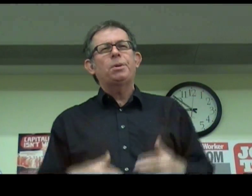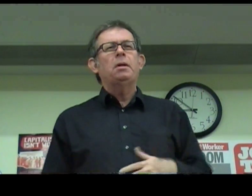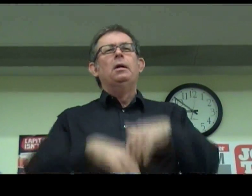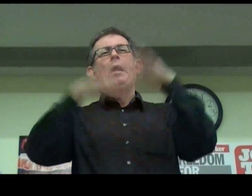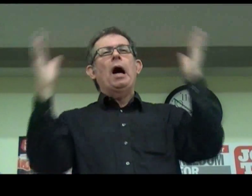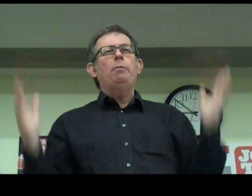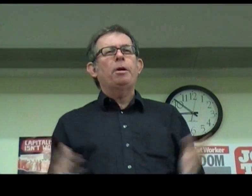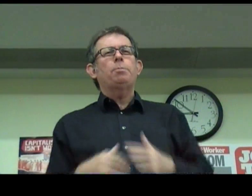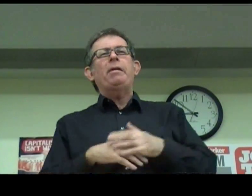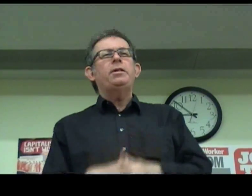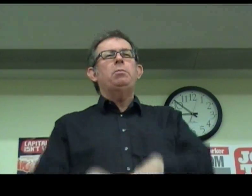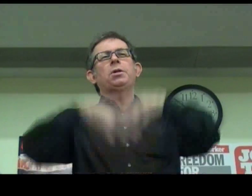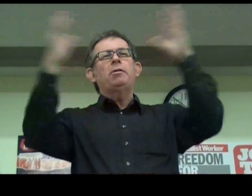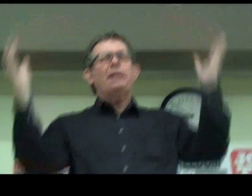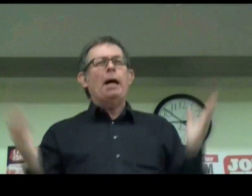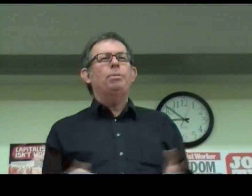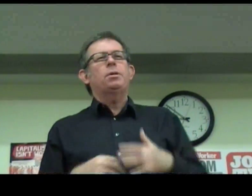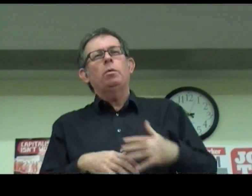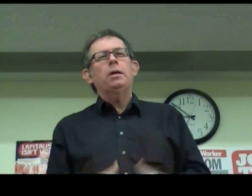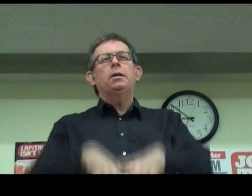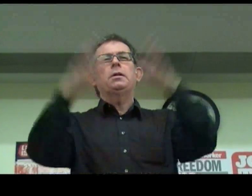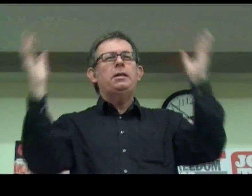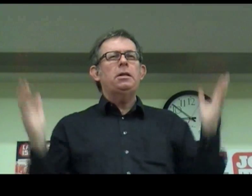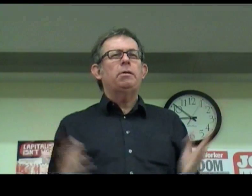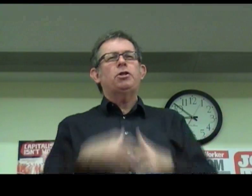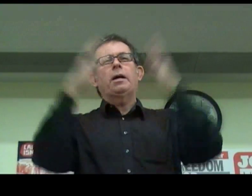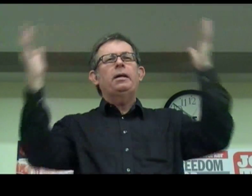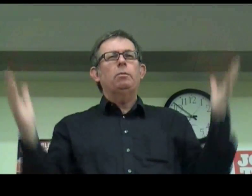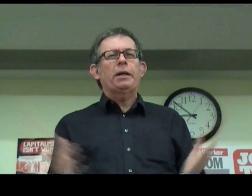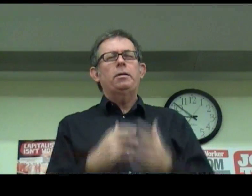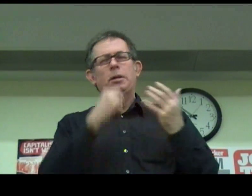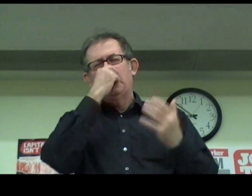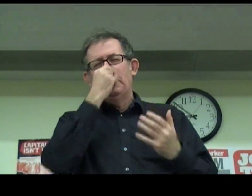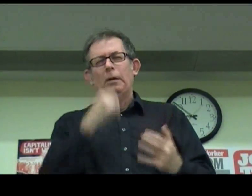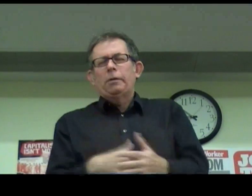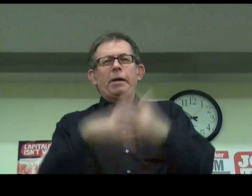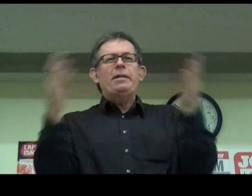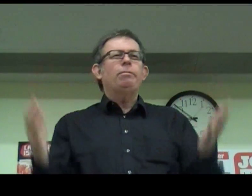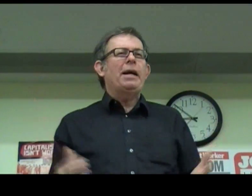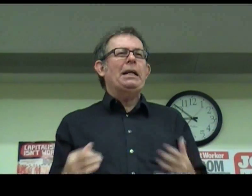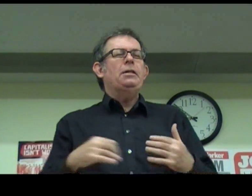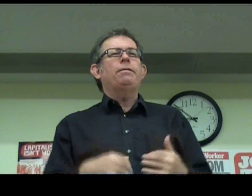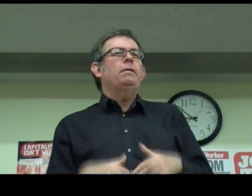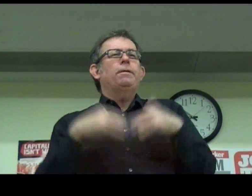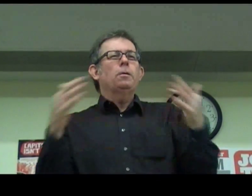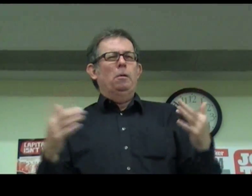and how prosperity was going to encompass the world and India and China were going to create a radically different world